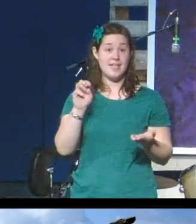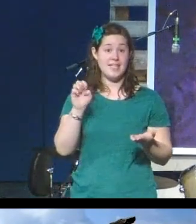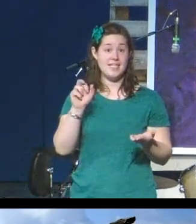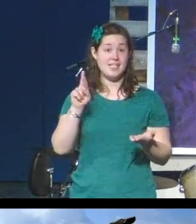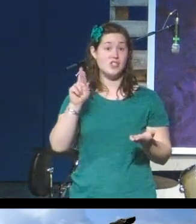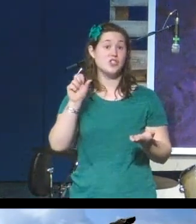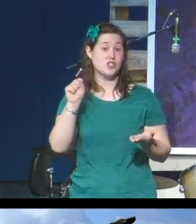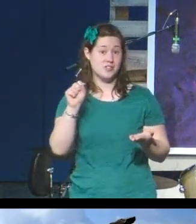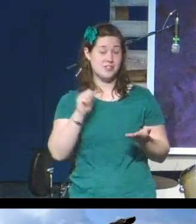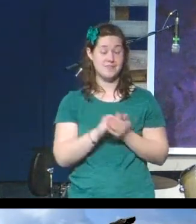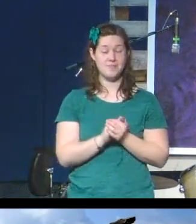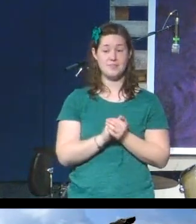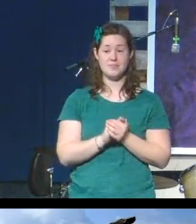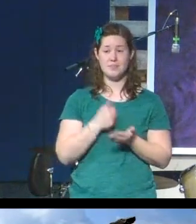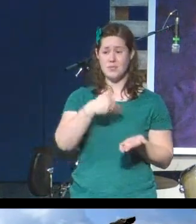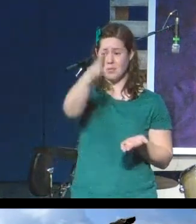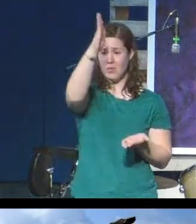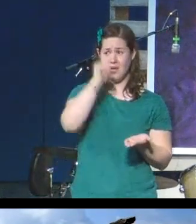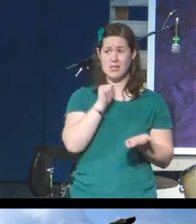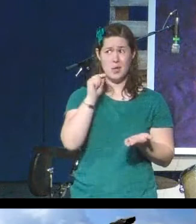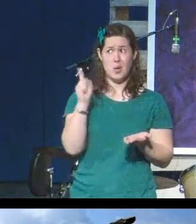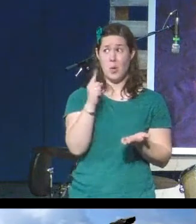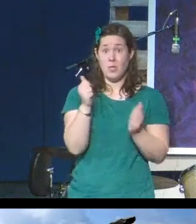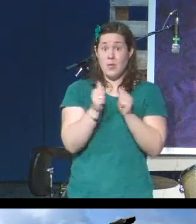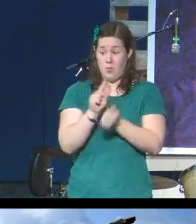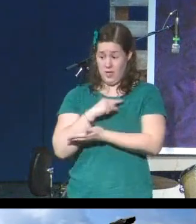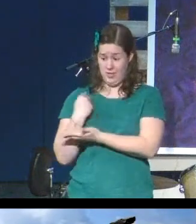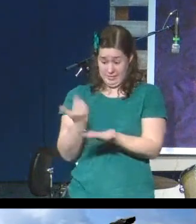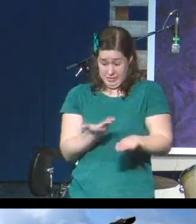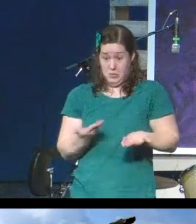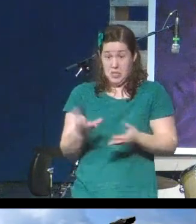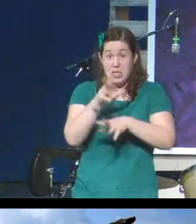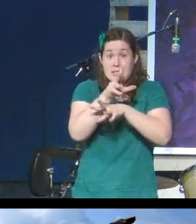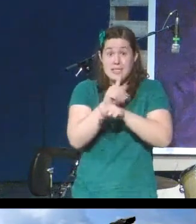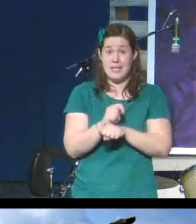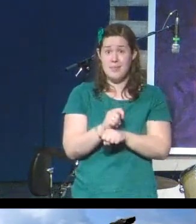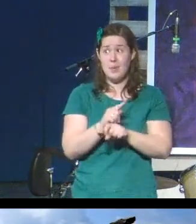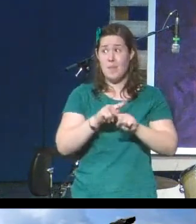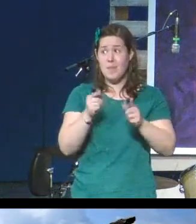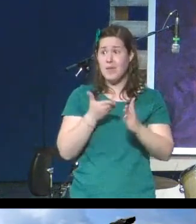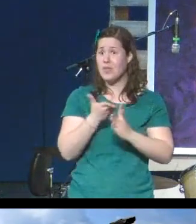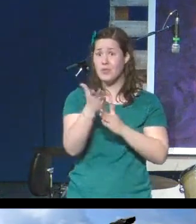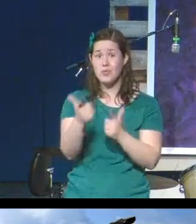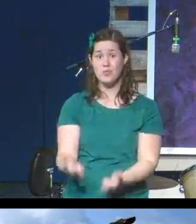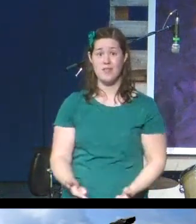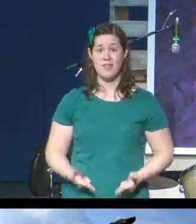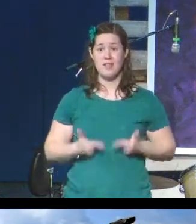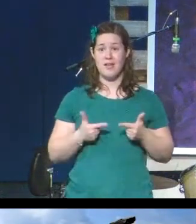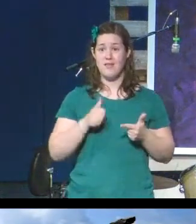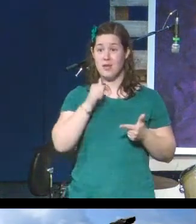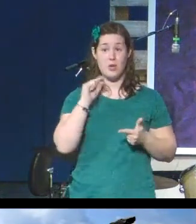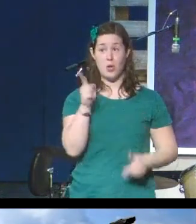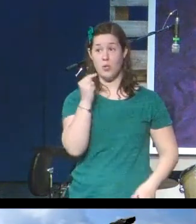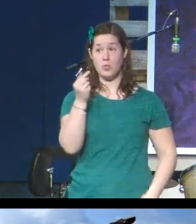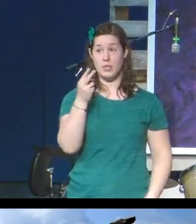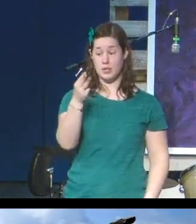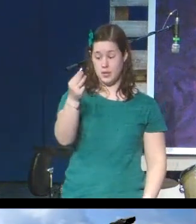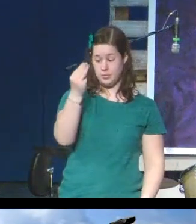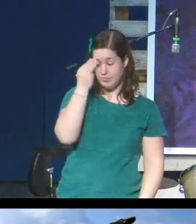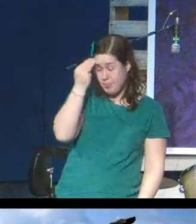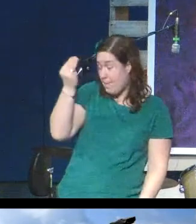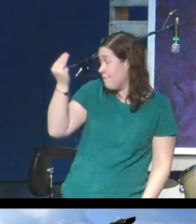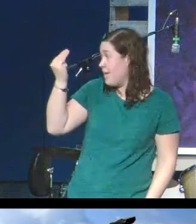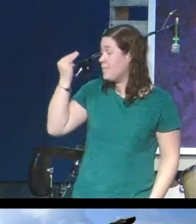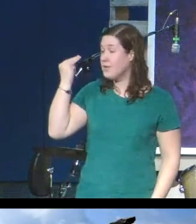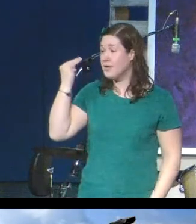is not only with us in a temple, God is with us in life, and not only in memory, but